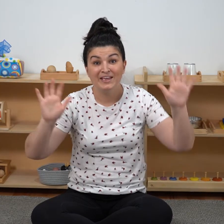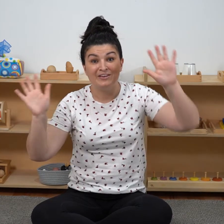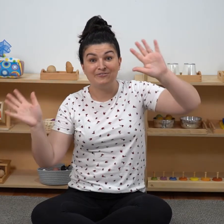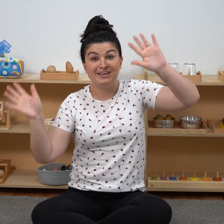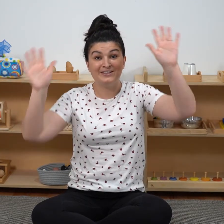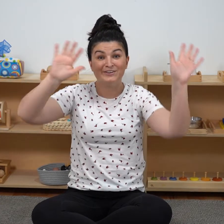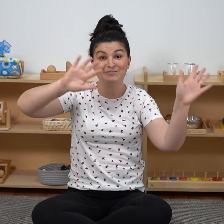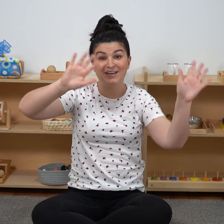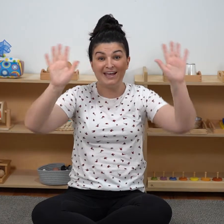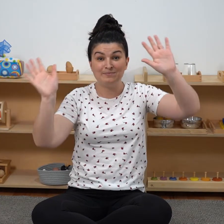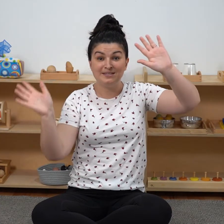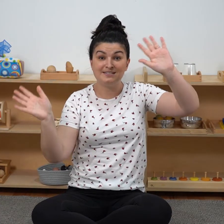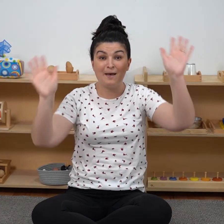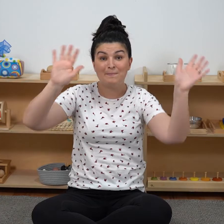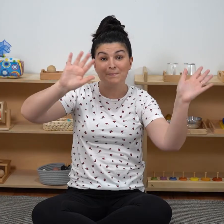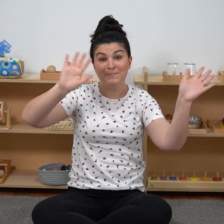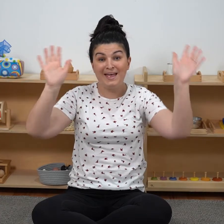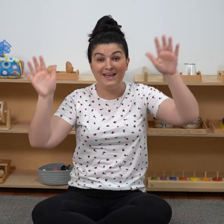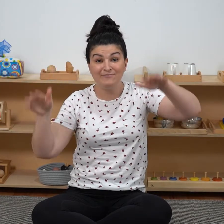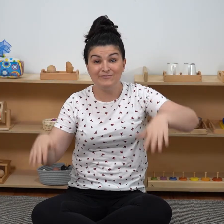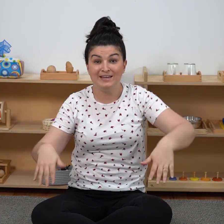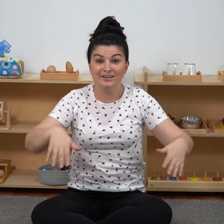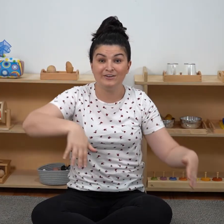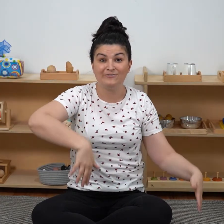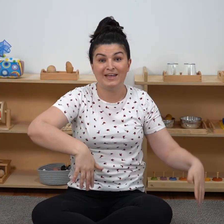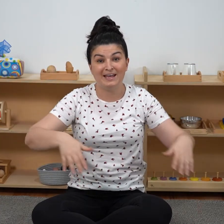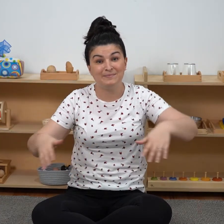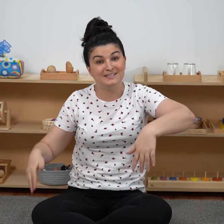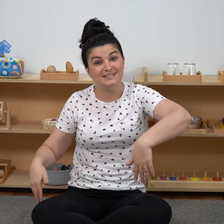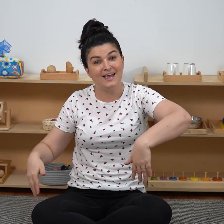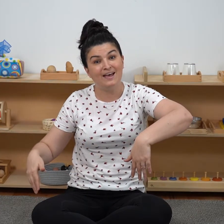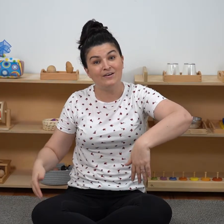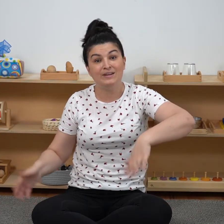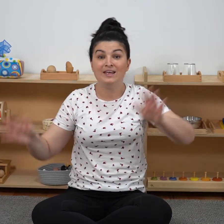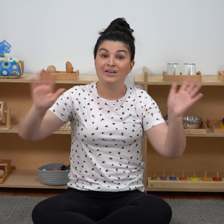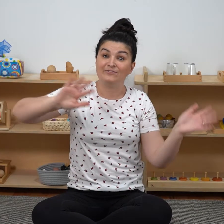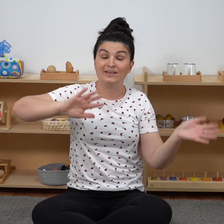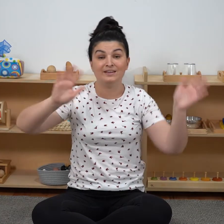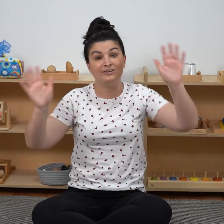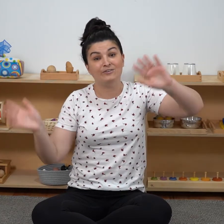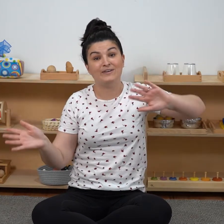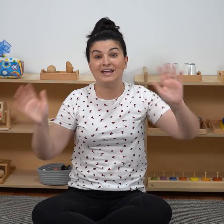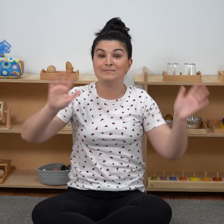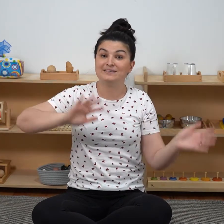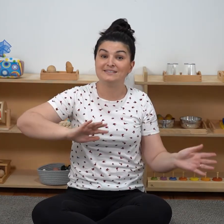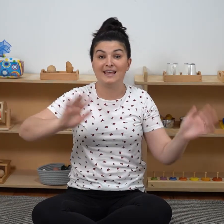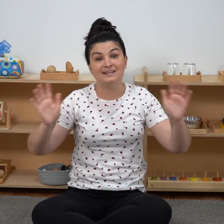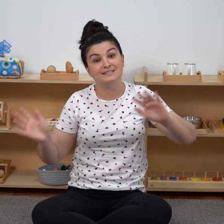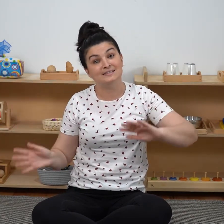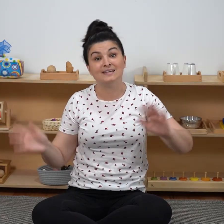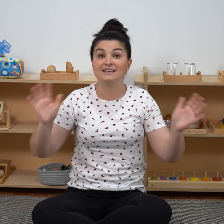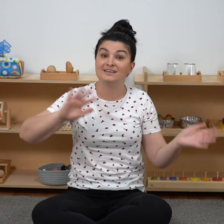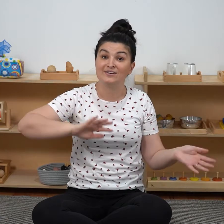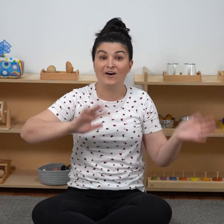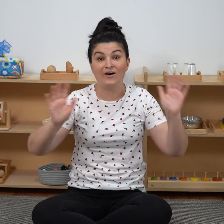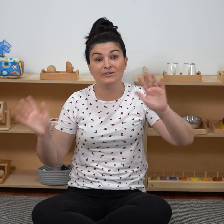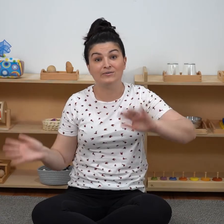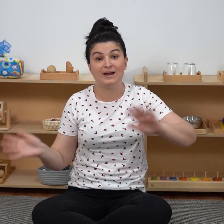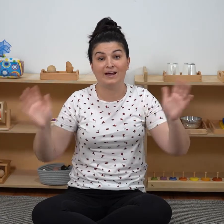Finger families up and finger families down. Finger families dancing all around